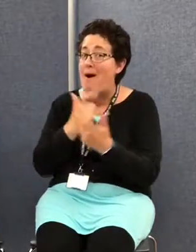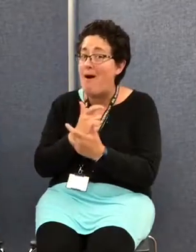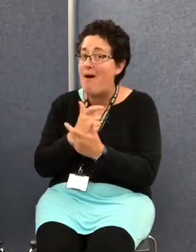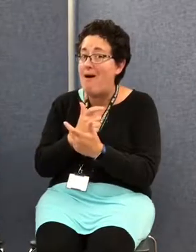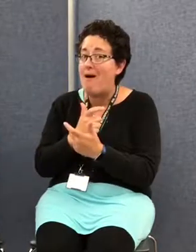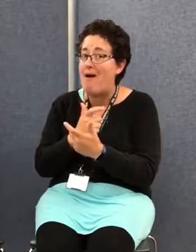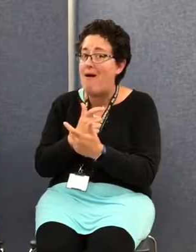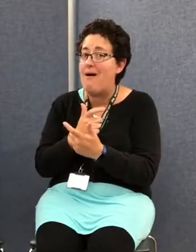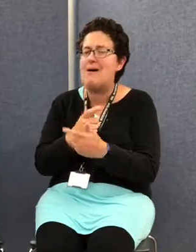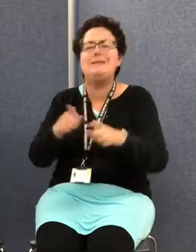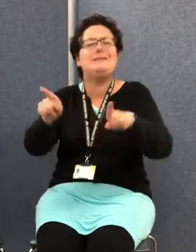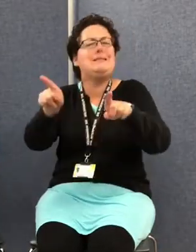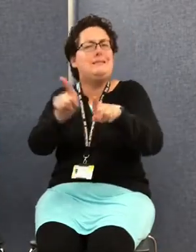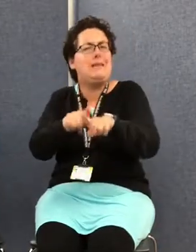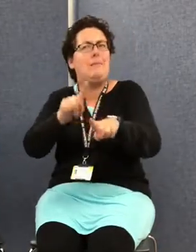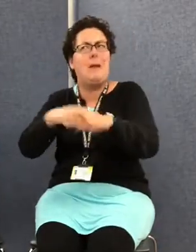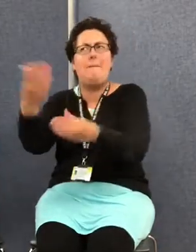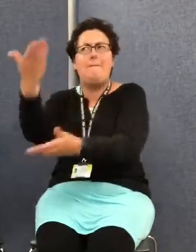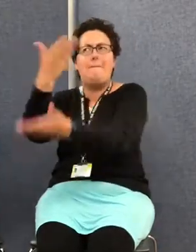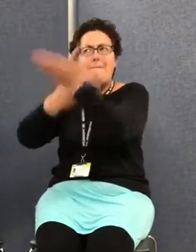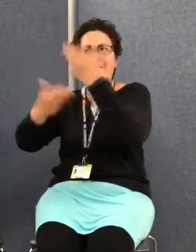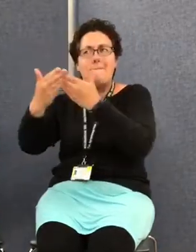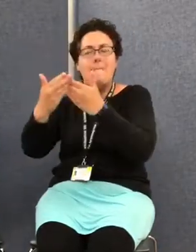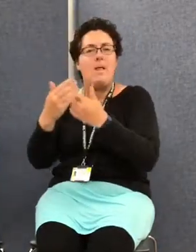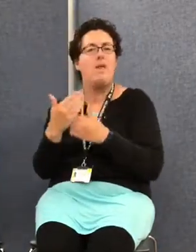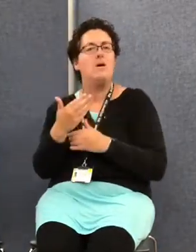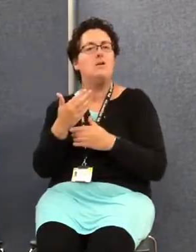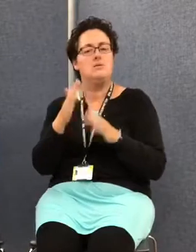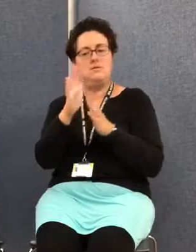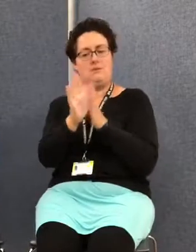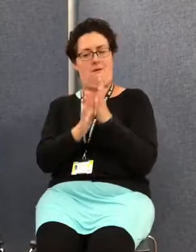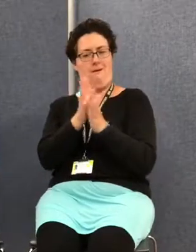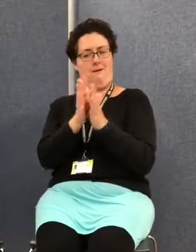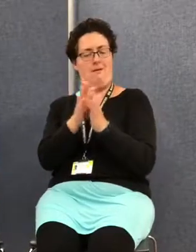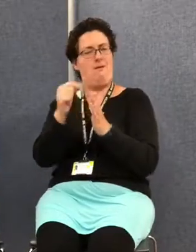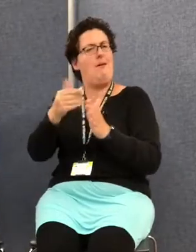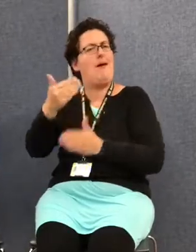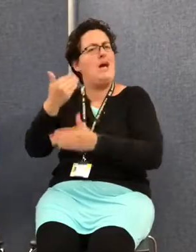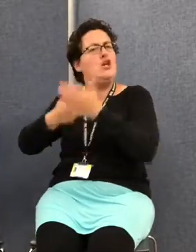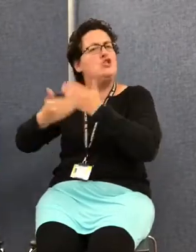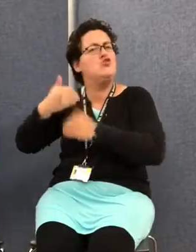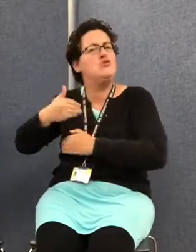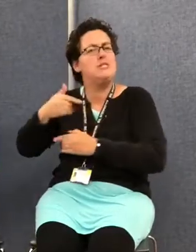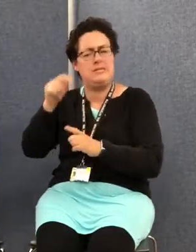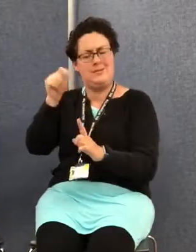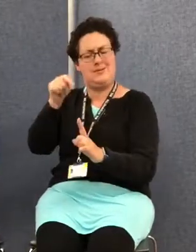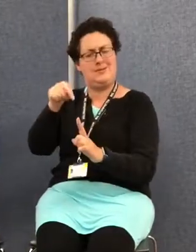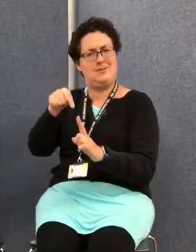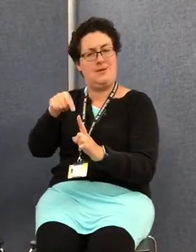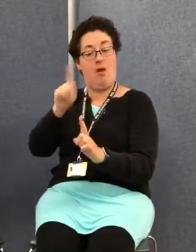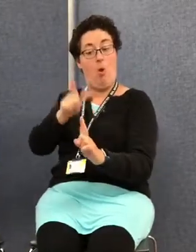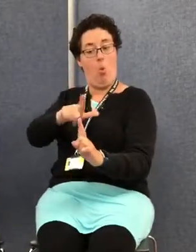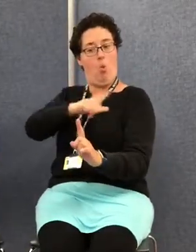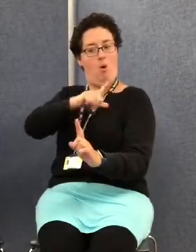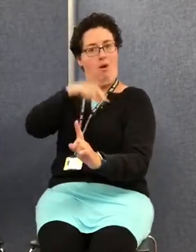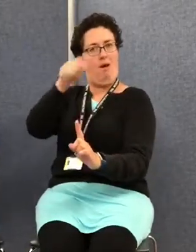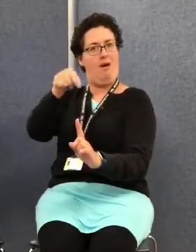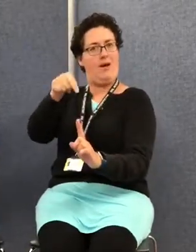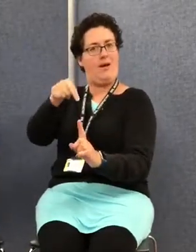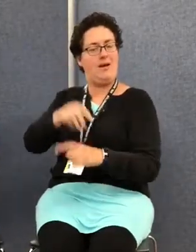about the history behind the signs that we were learning and would explain why certain signs were the way they are, which really